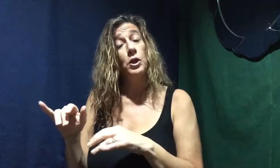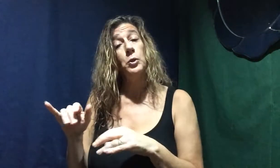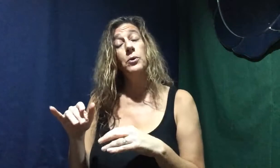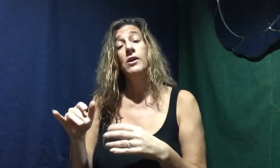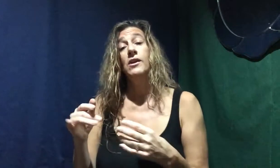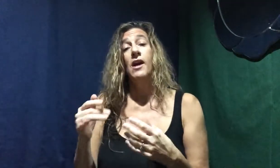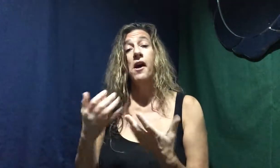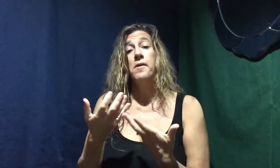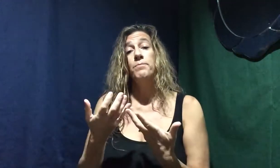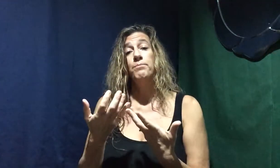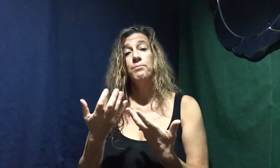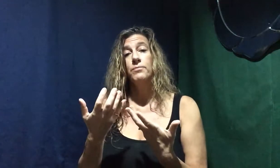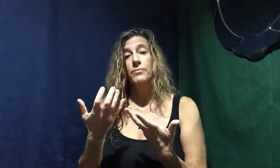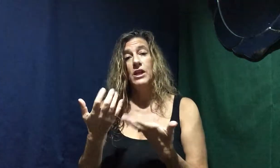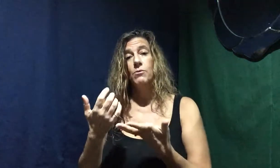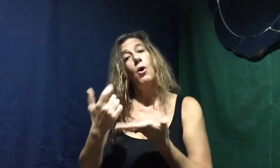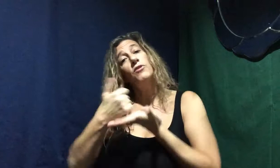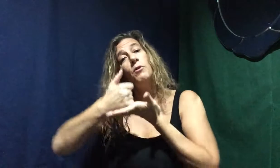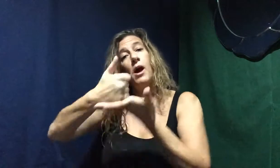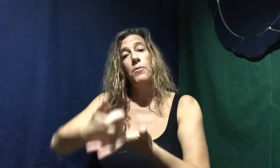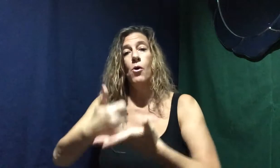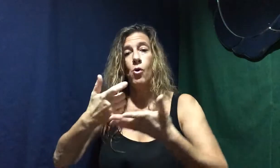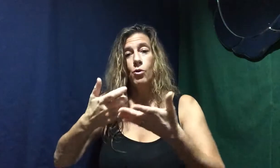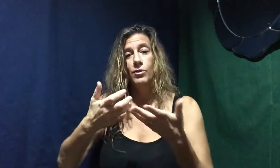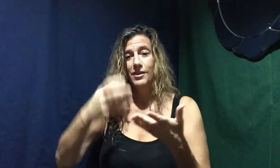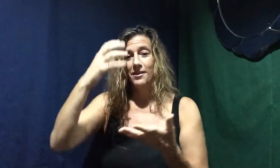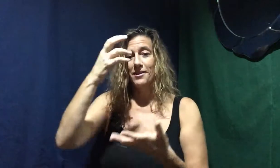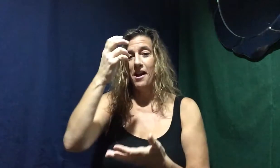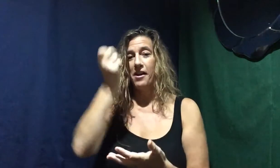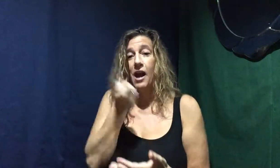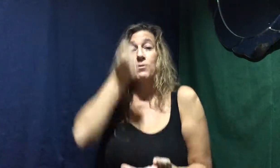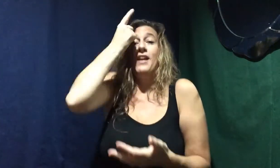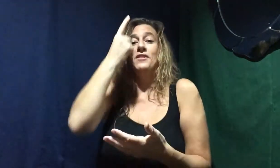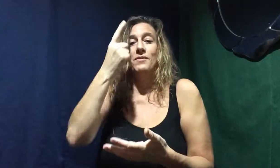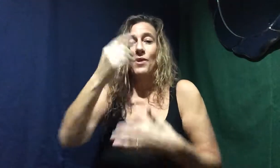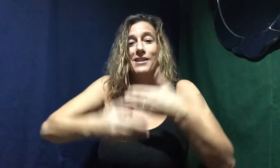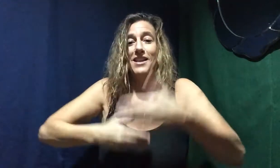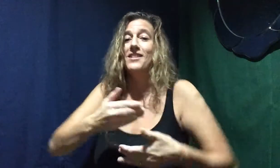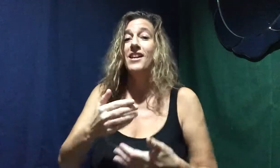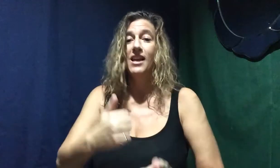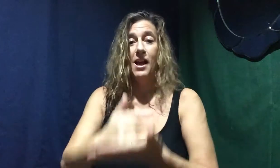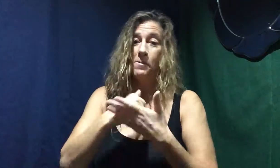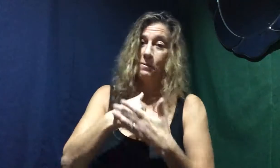you, you know, hopefully will help the whole comprehension process. It helps me.